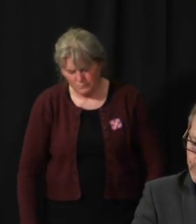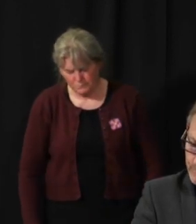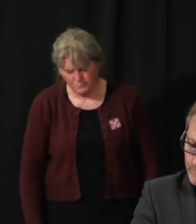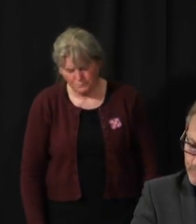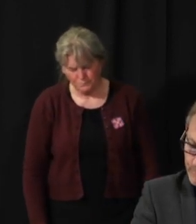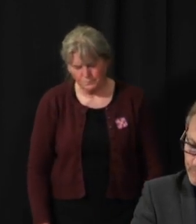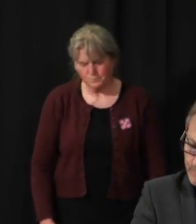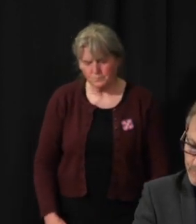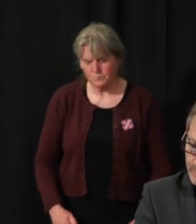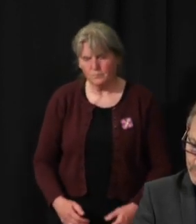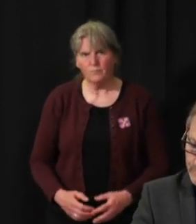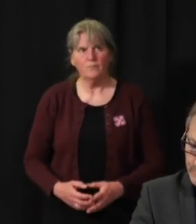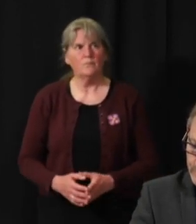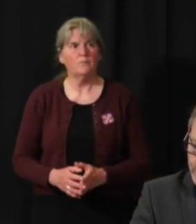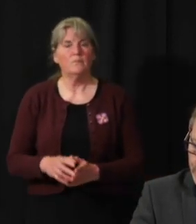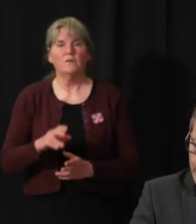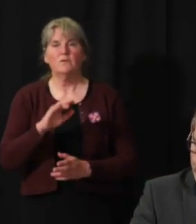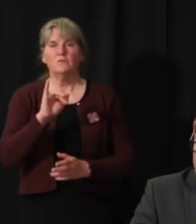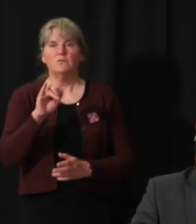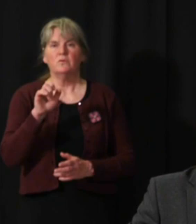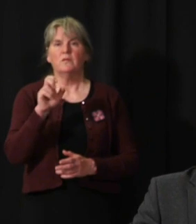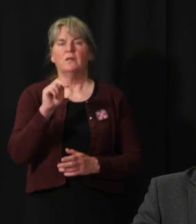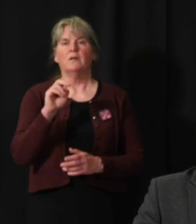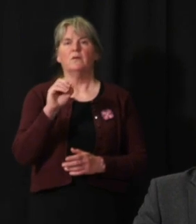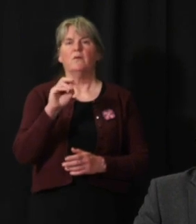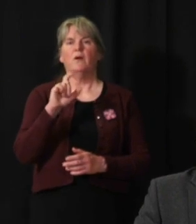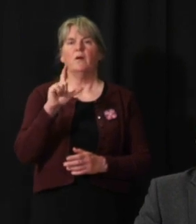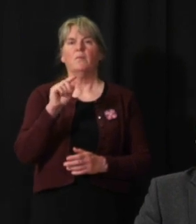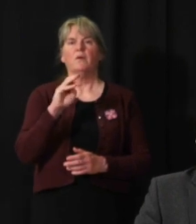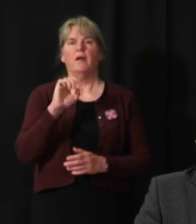Thank you, Claudiane. Julien, Auroboréal.